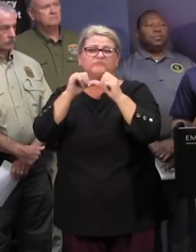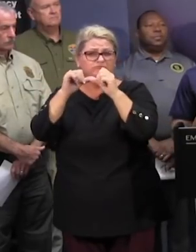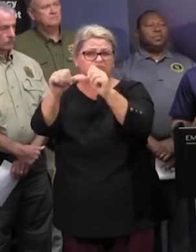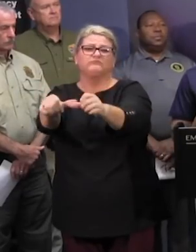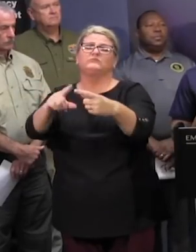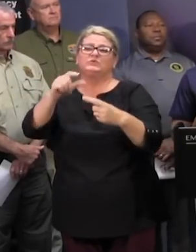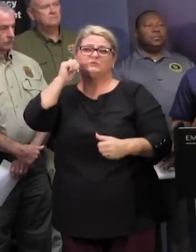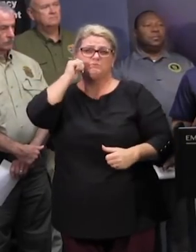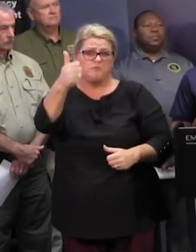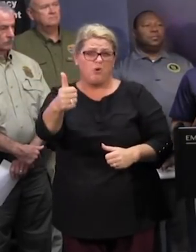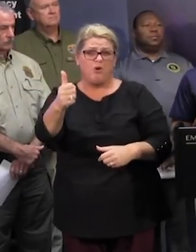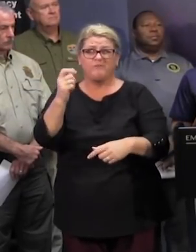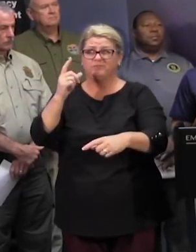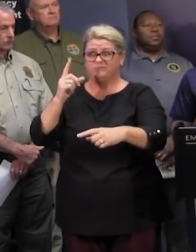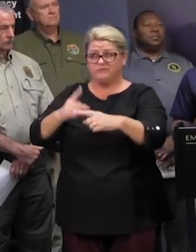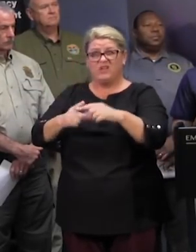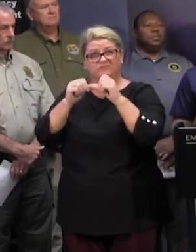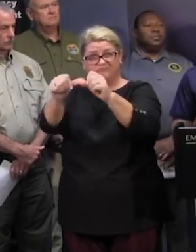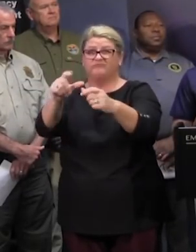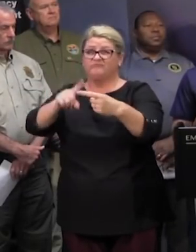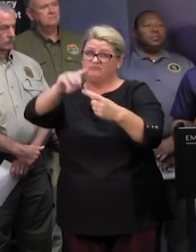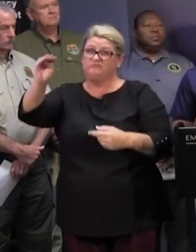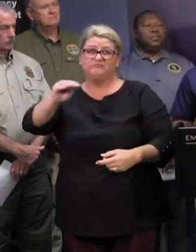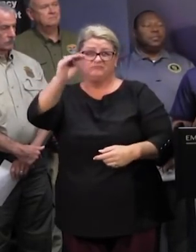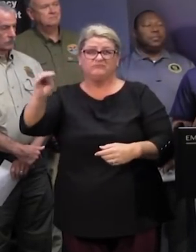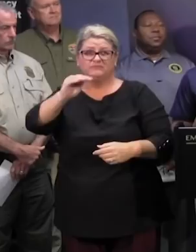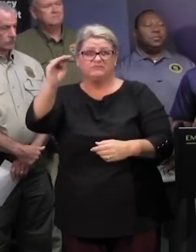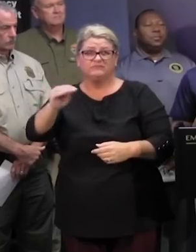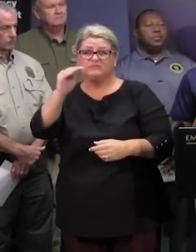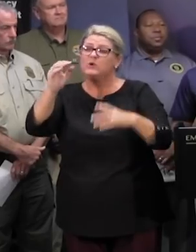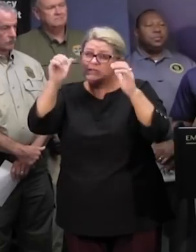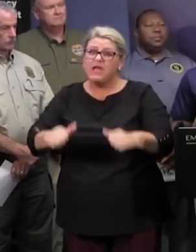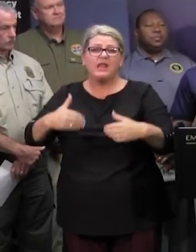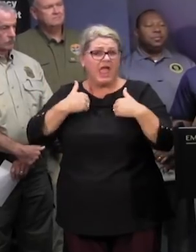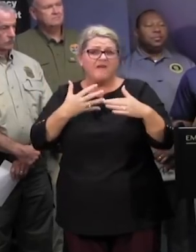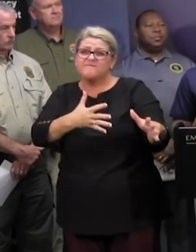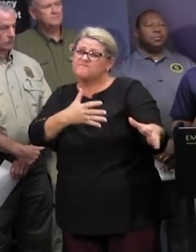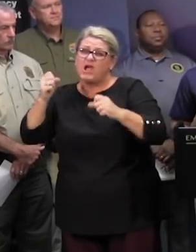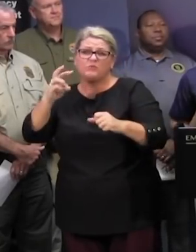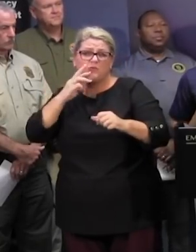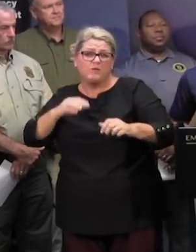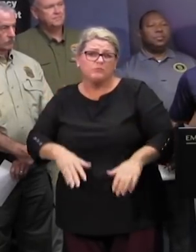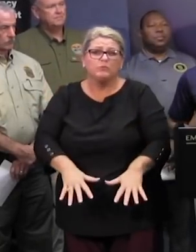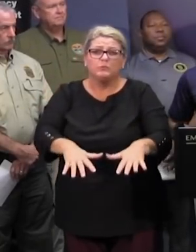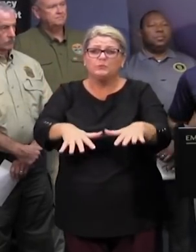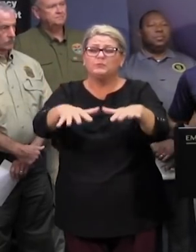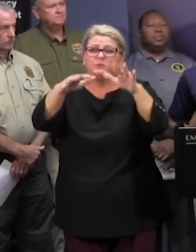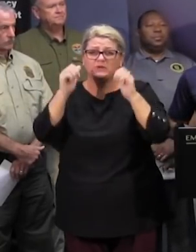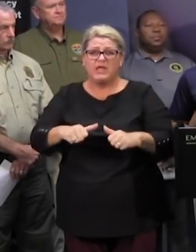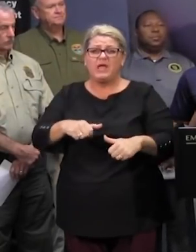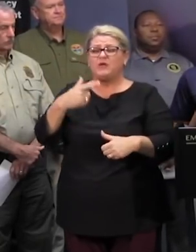and into the first part of the upcoming week there is still the potential for deadly flash flooding again in parts of the grand strand